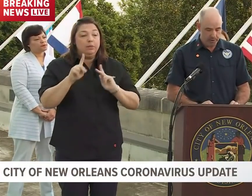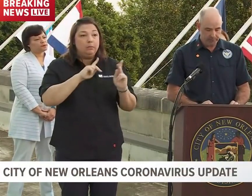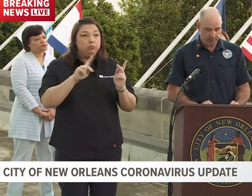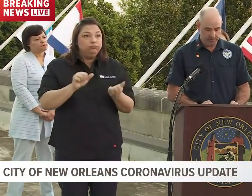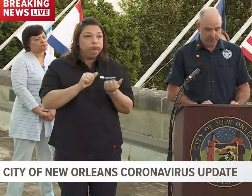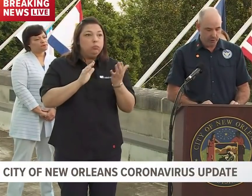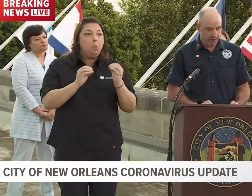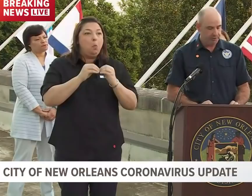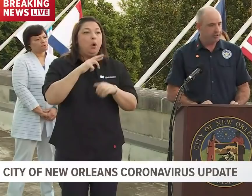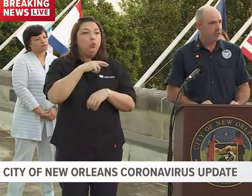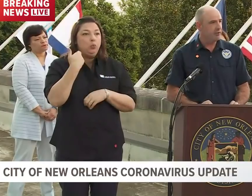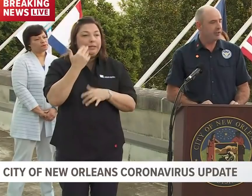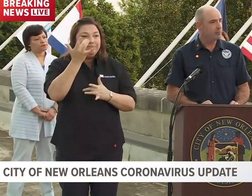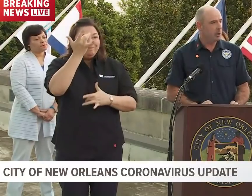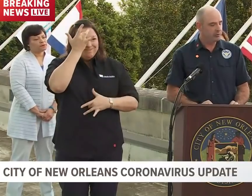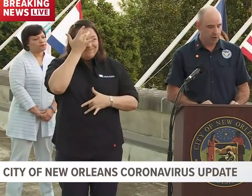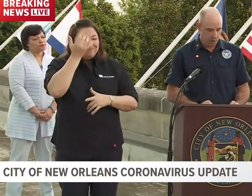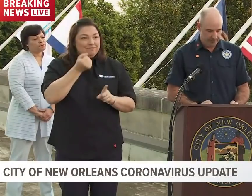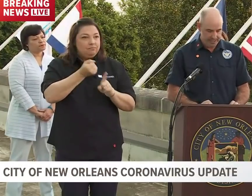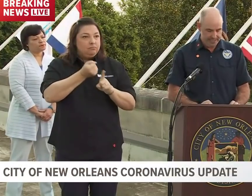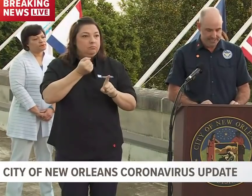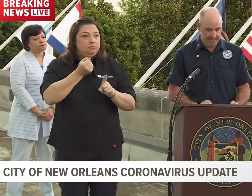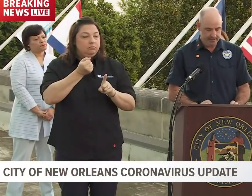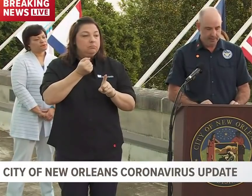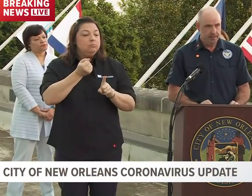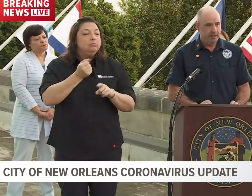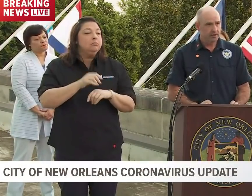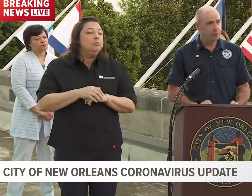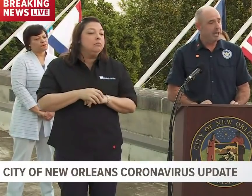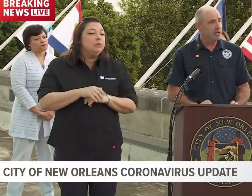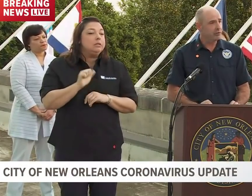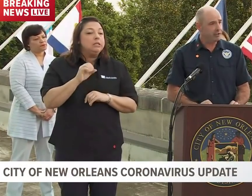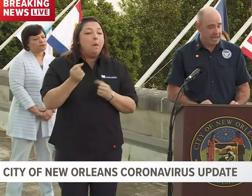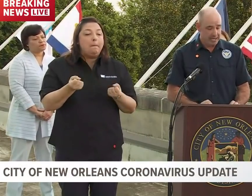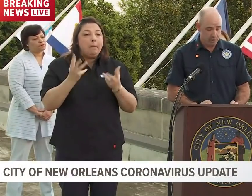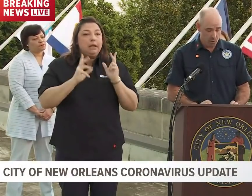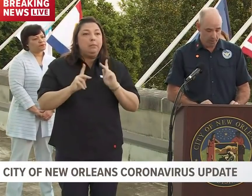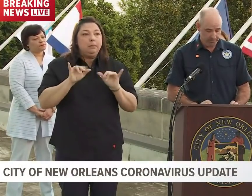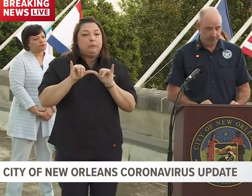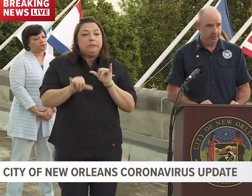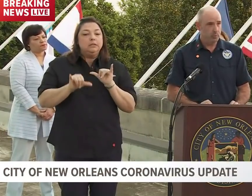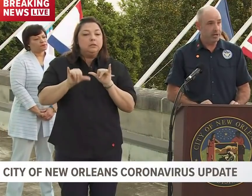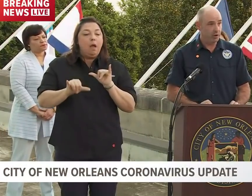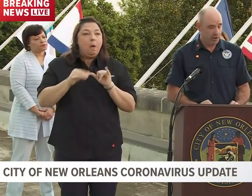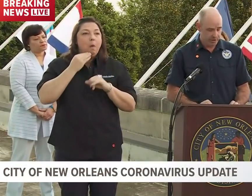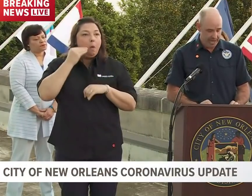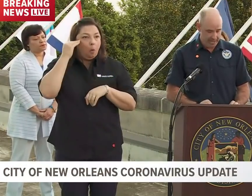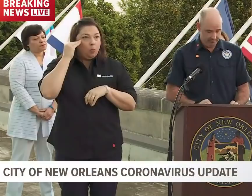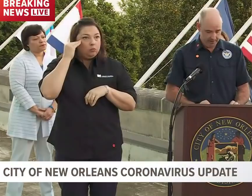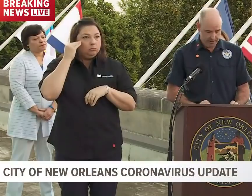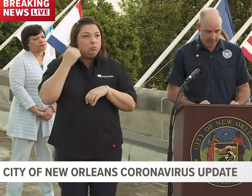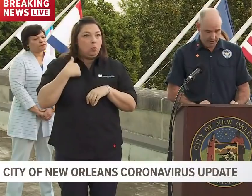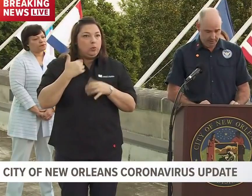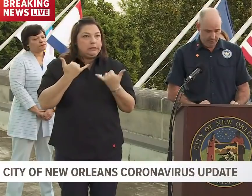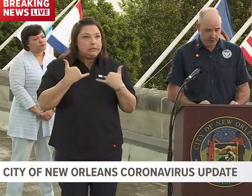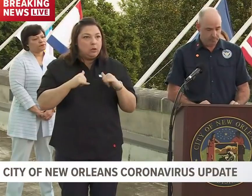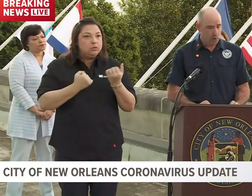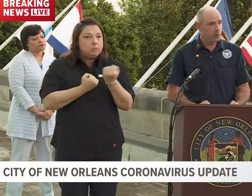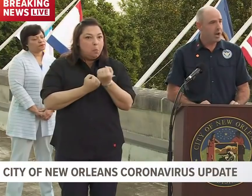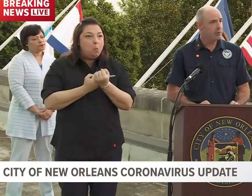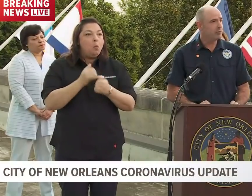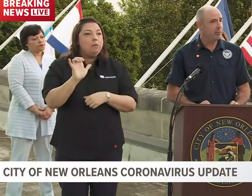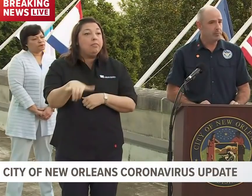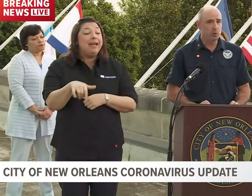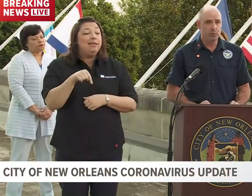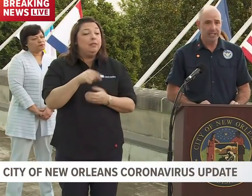greater risk of severe illness if exposed to COVID-19, and so many are staying indoors, and we encourage that. This